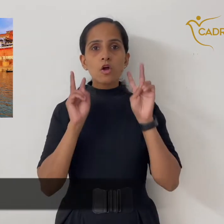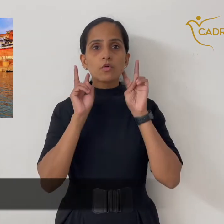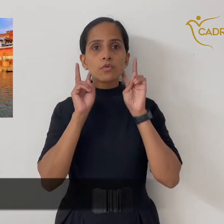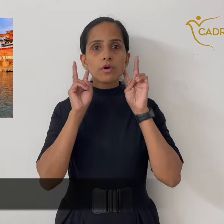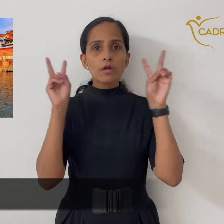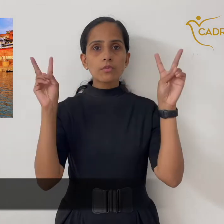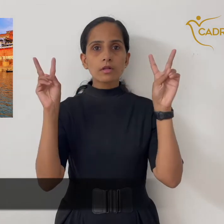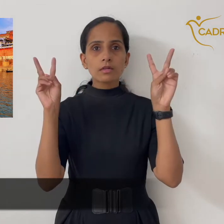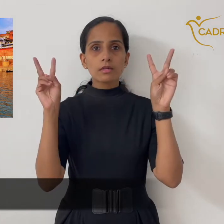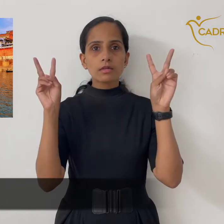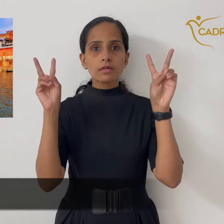Varanasi